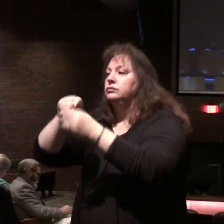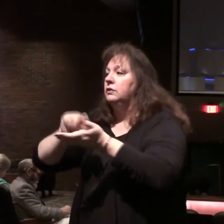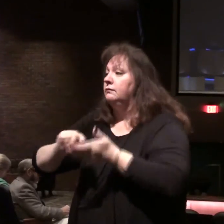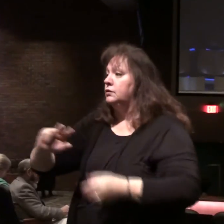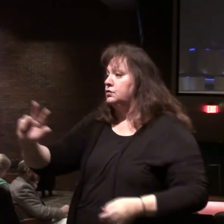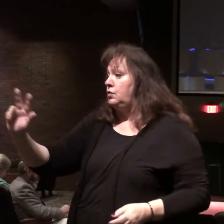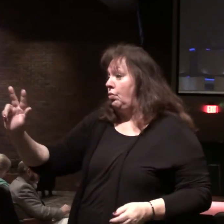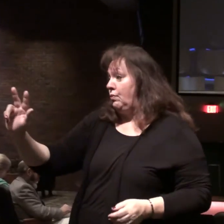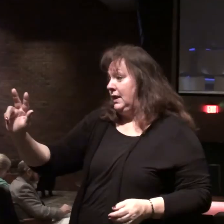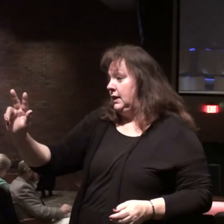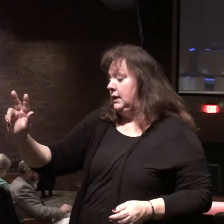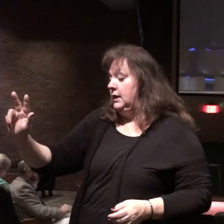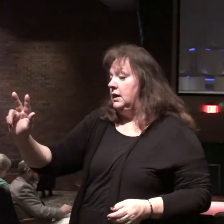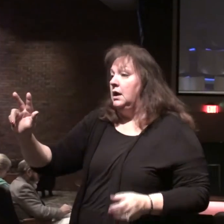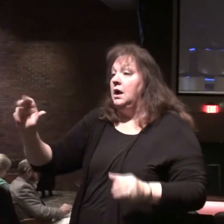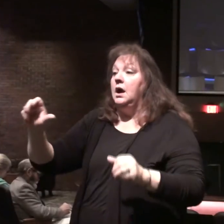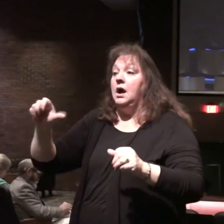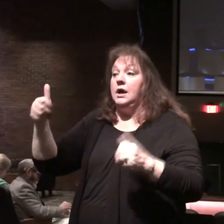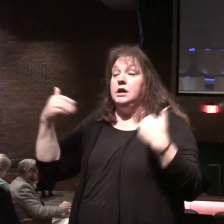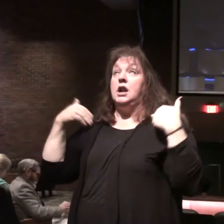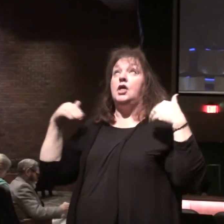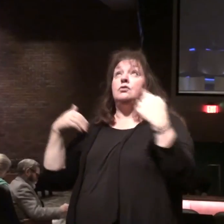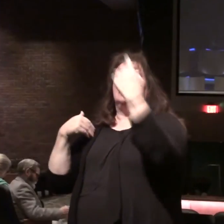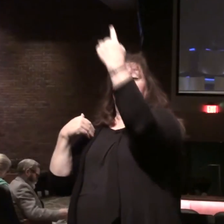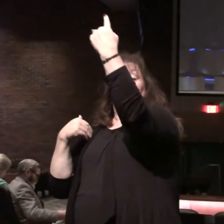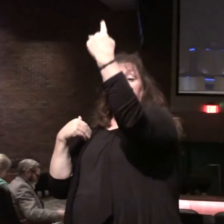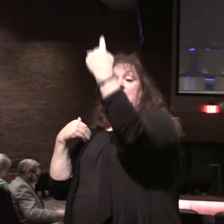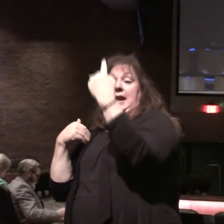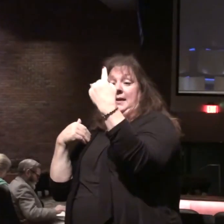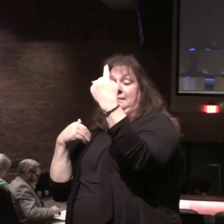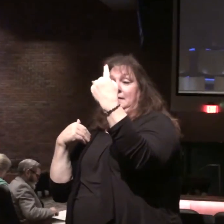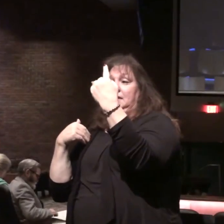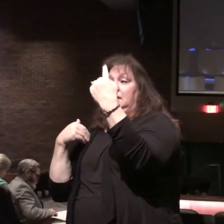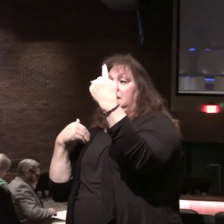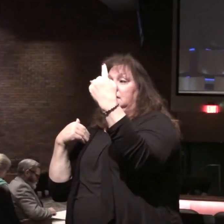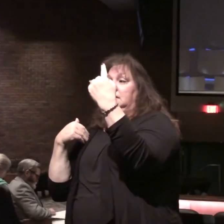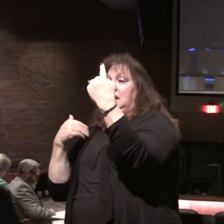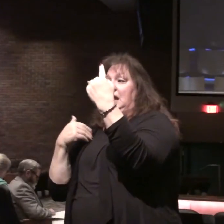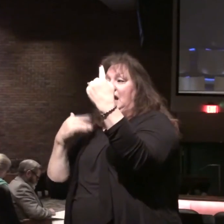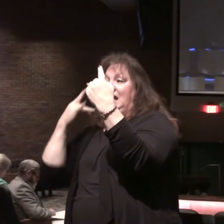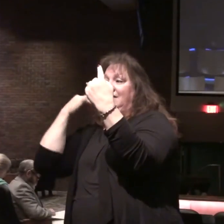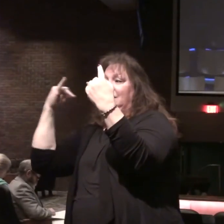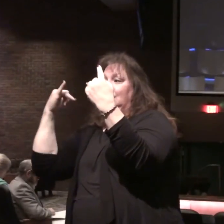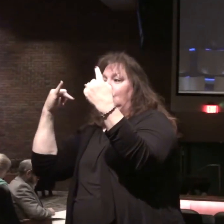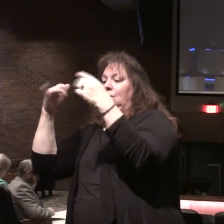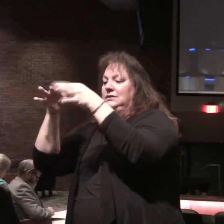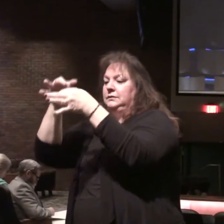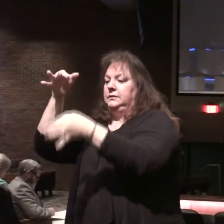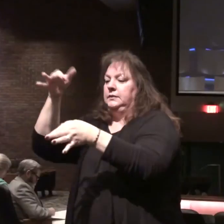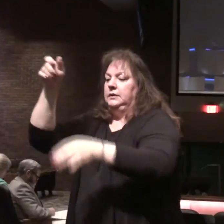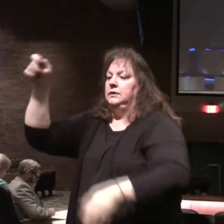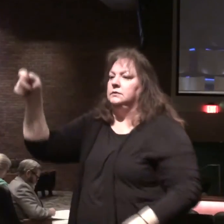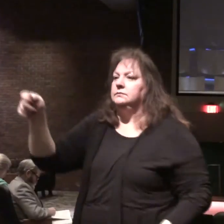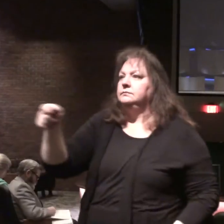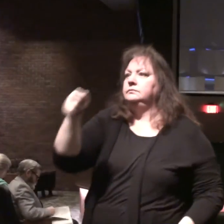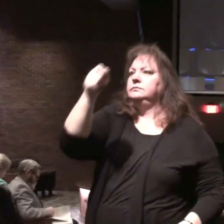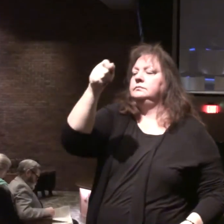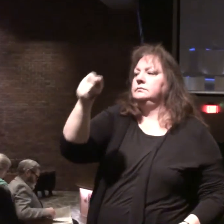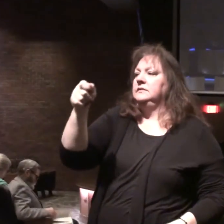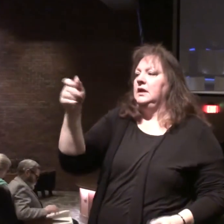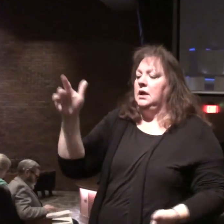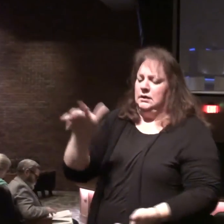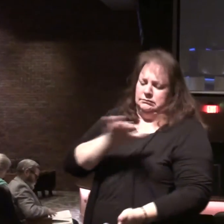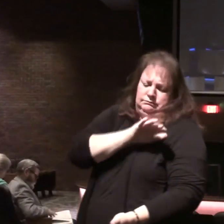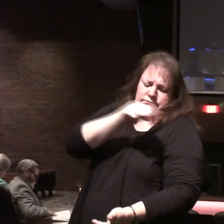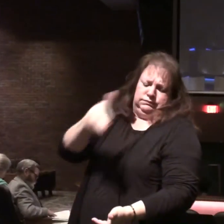3 of chapter 8. Another angel came and stood at the altar, holding a golden censer. Much incense was